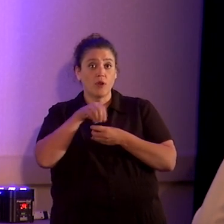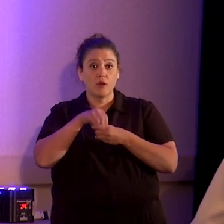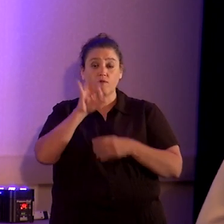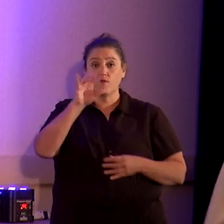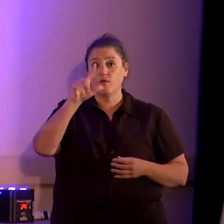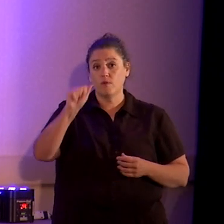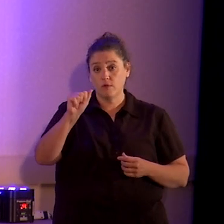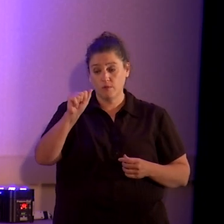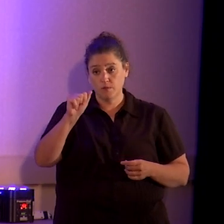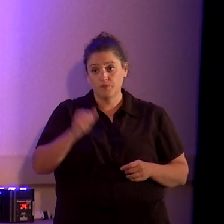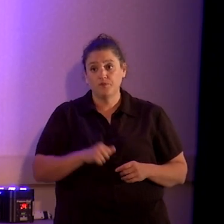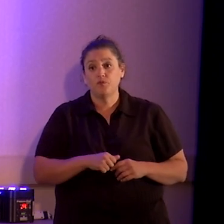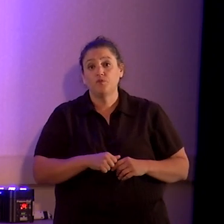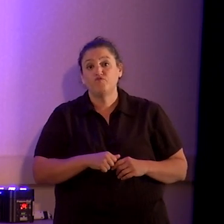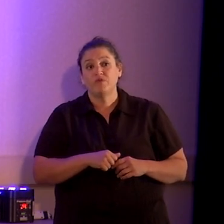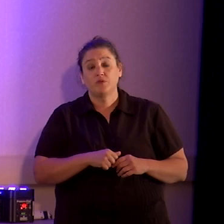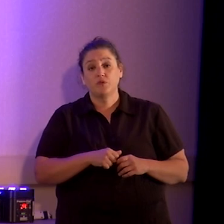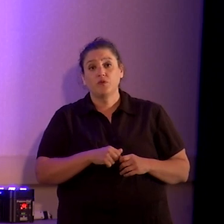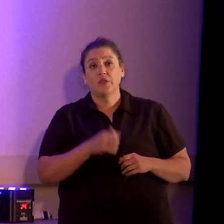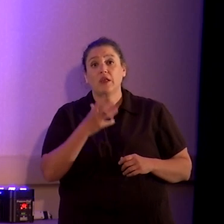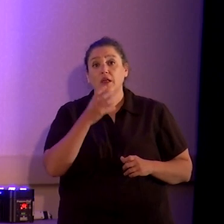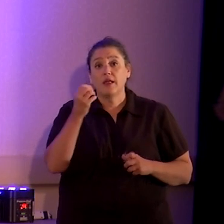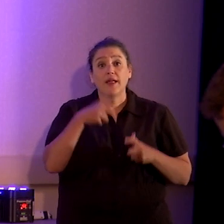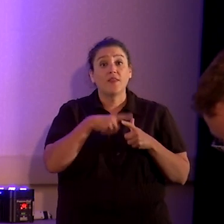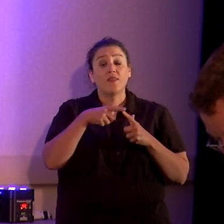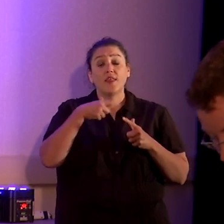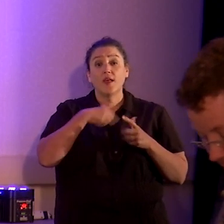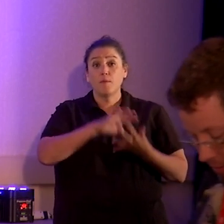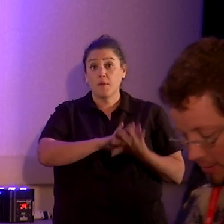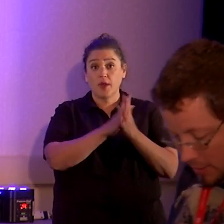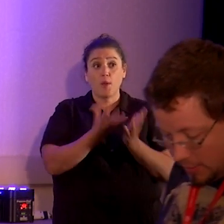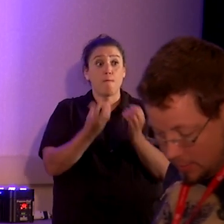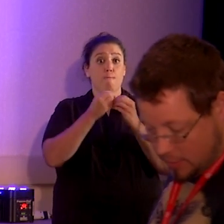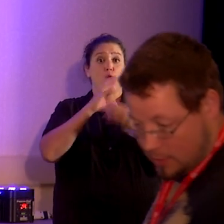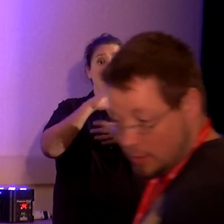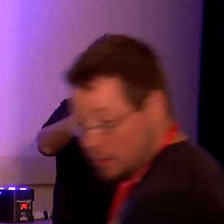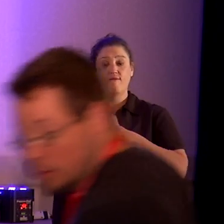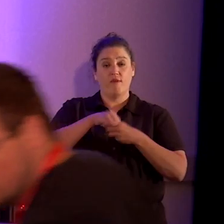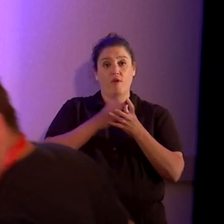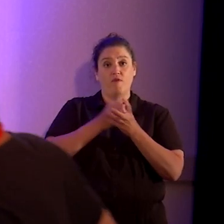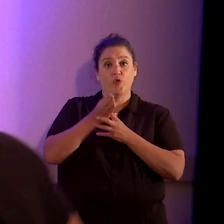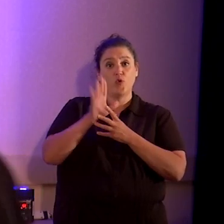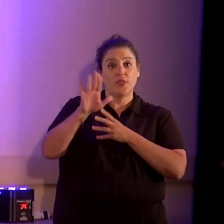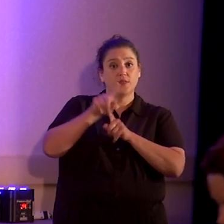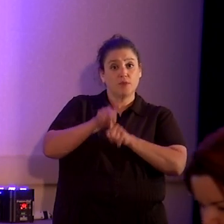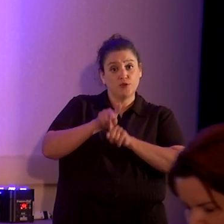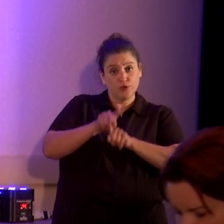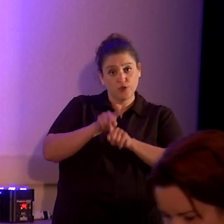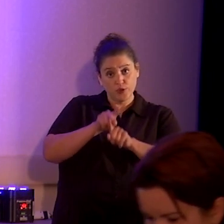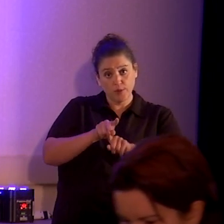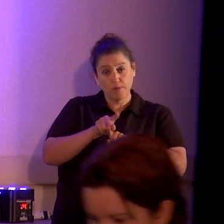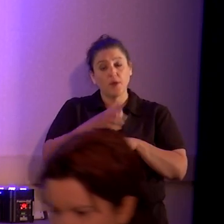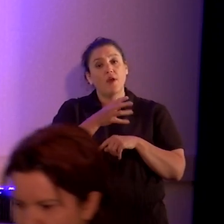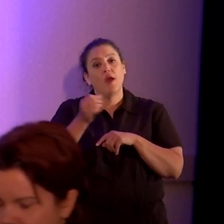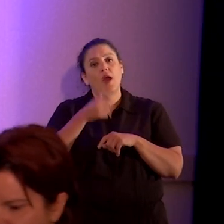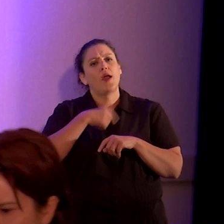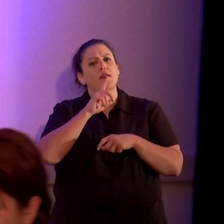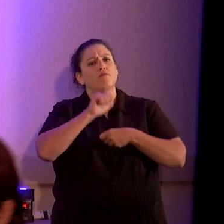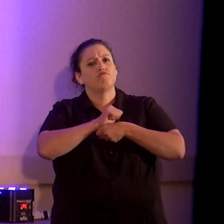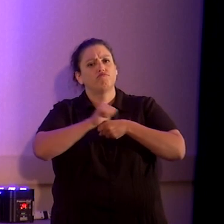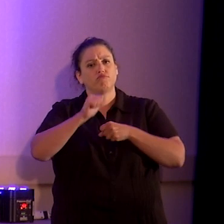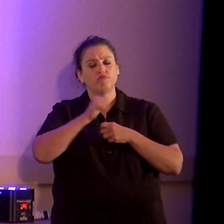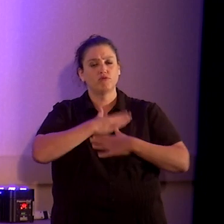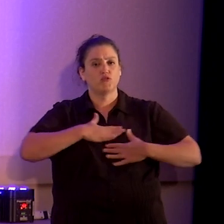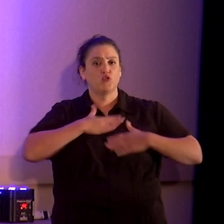and then became more involved through his mentorship, and I really enjoyed